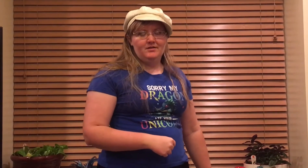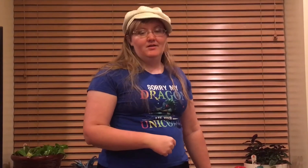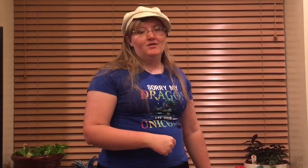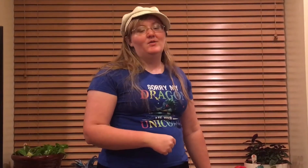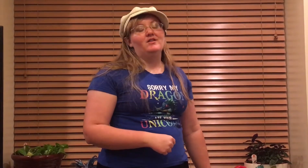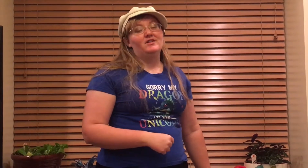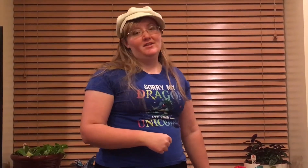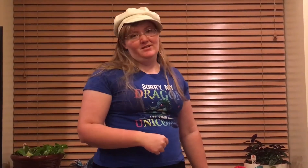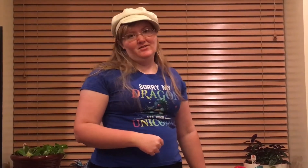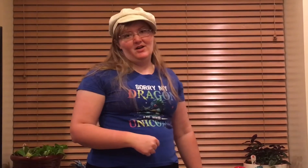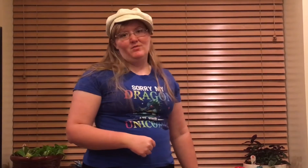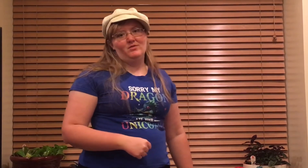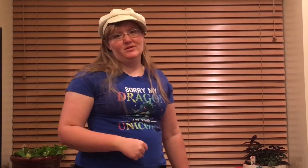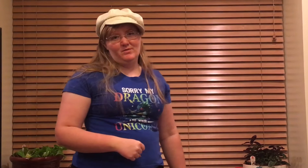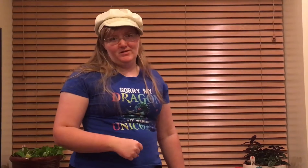Well, king saw what was it.